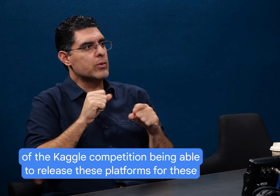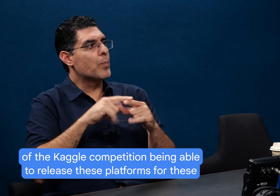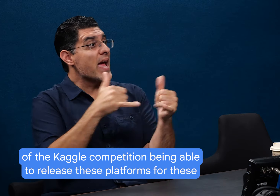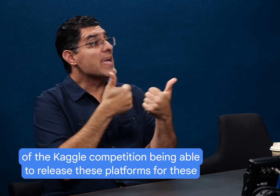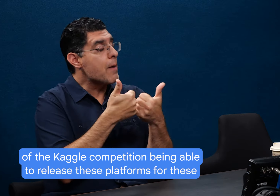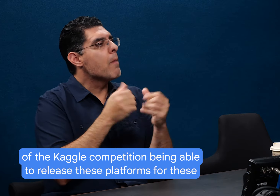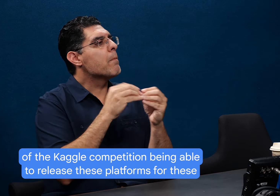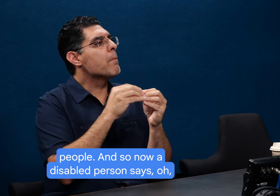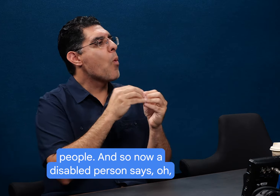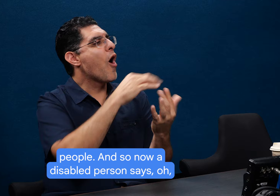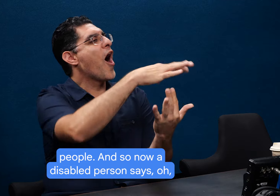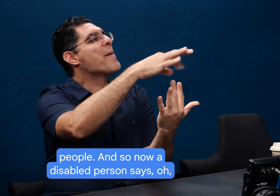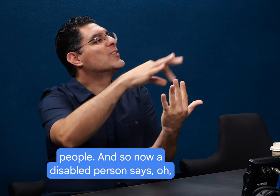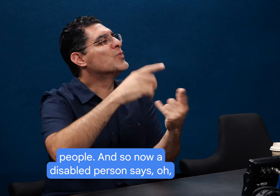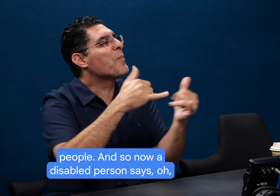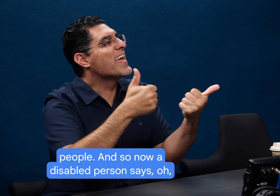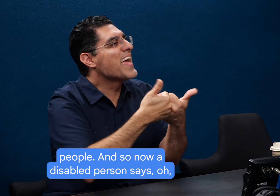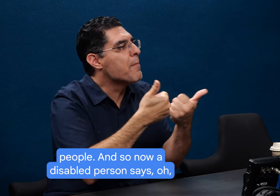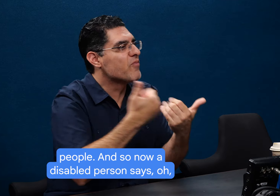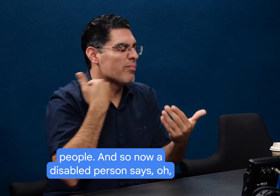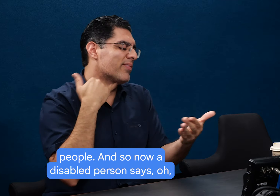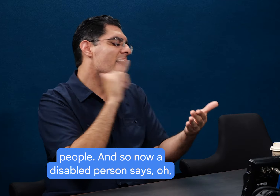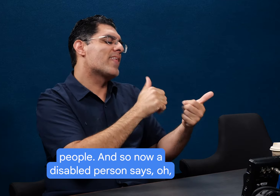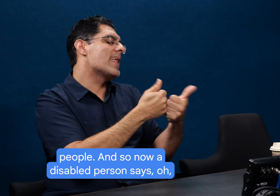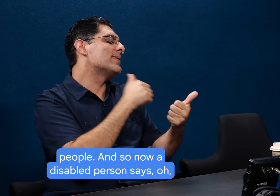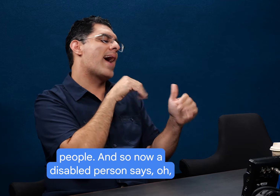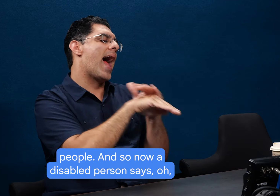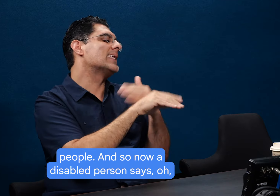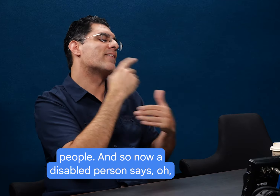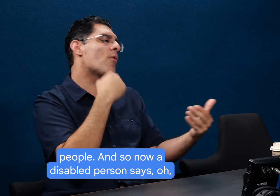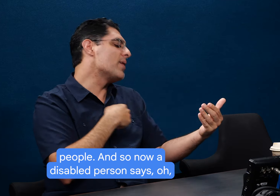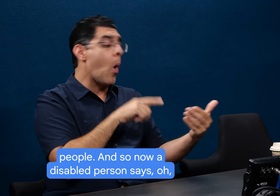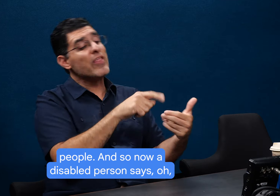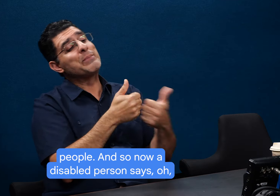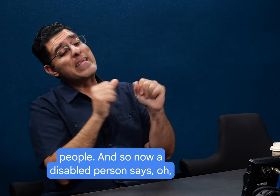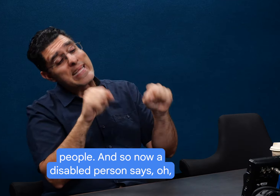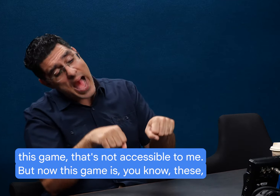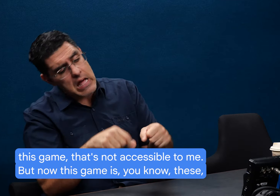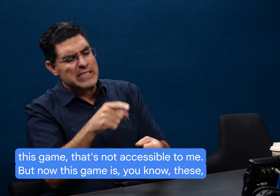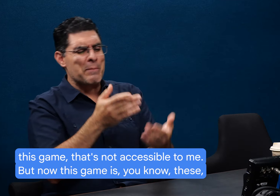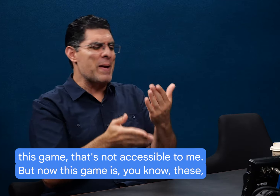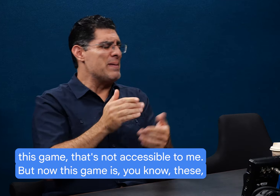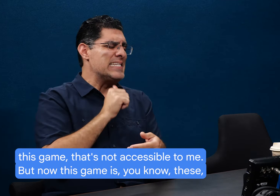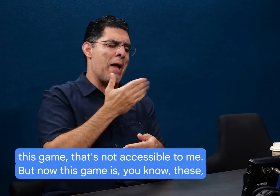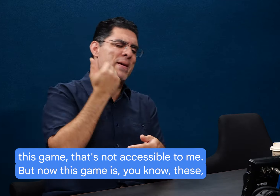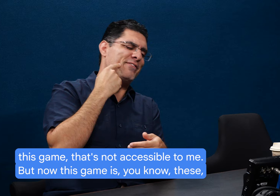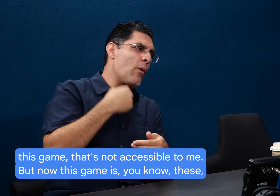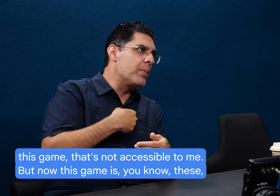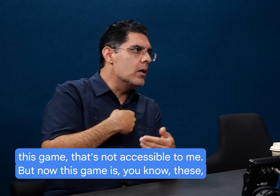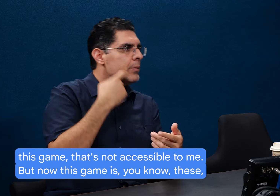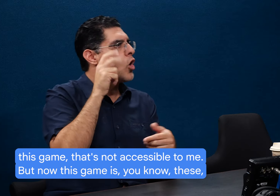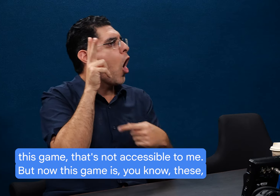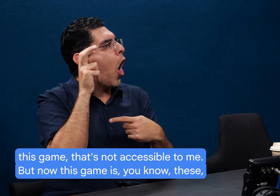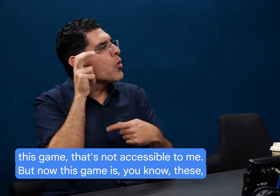release these platforms for these people. Um, and so now a disabled person says, oh, this game, that's not accessible